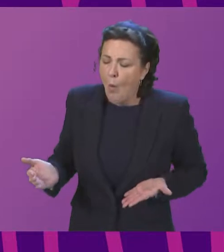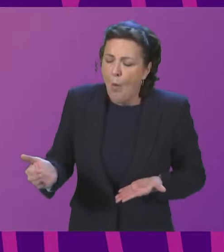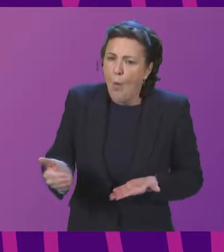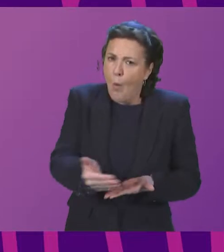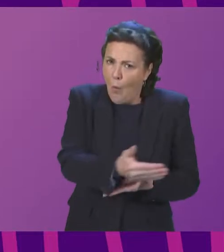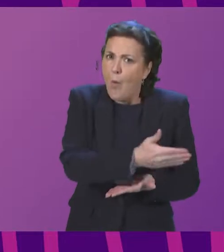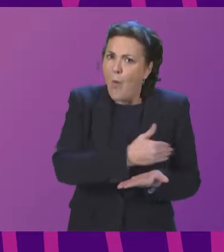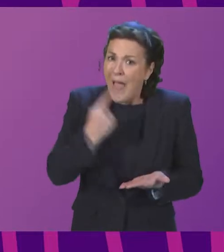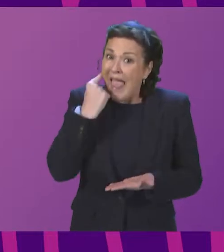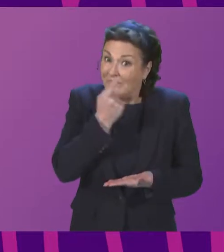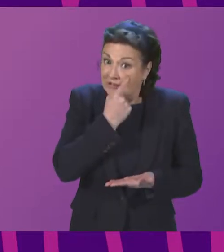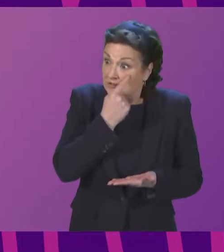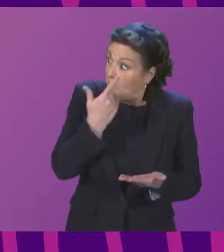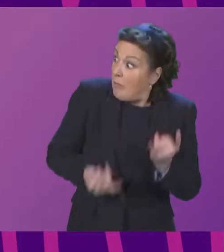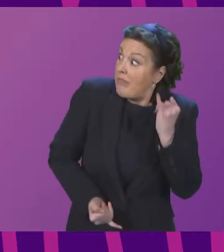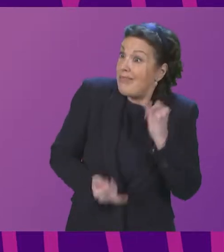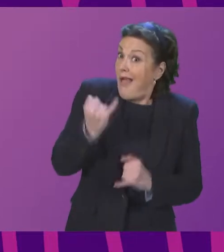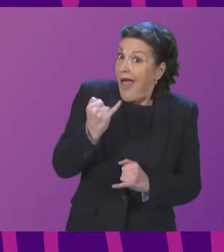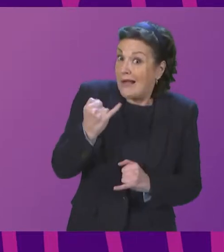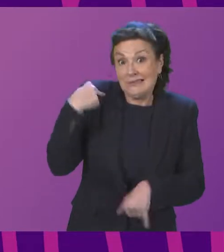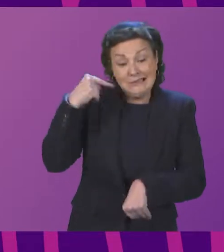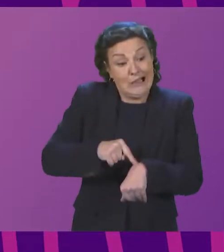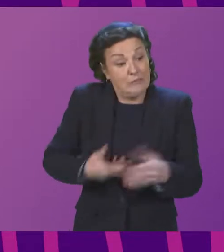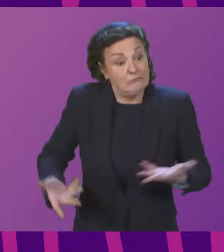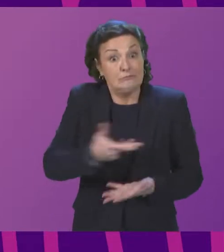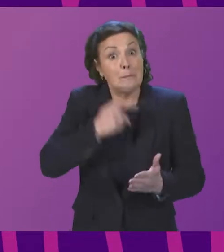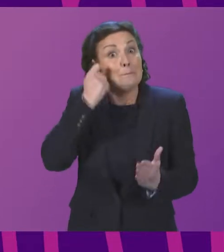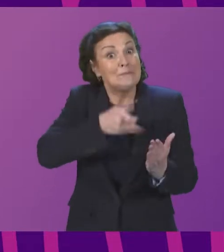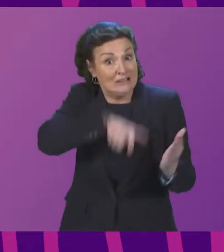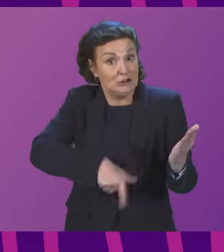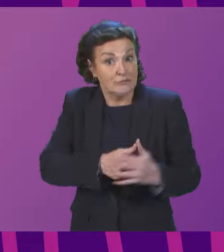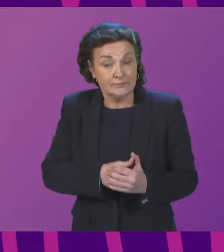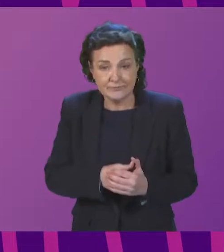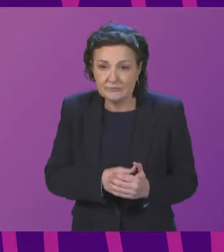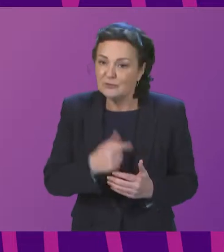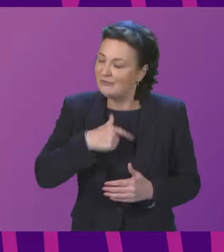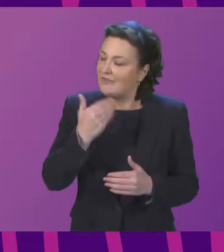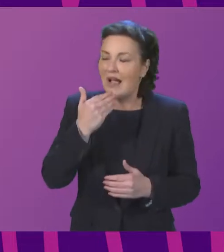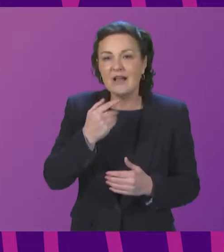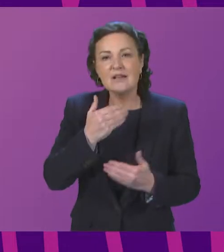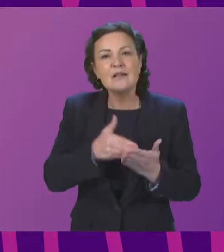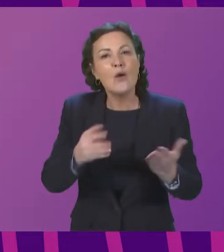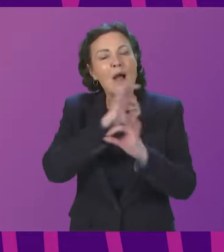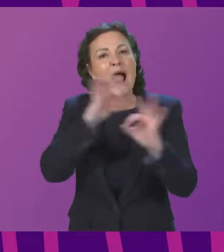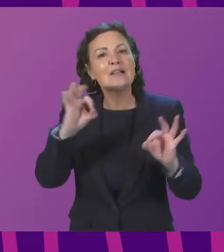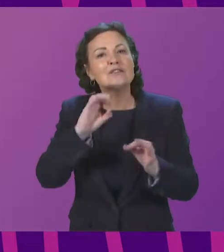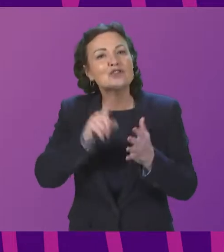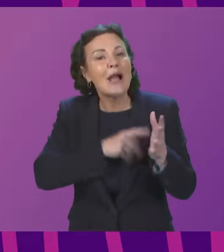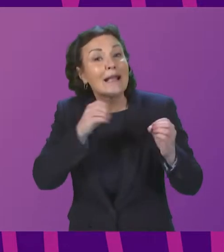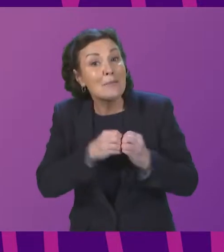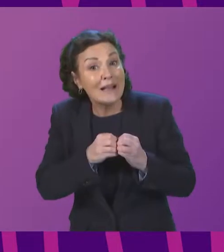since we last considered the petition and I'm going to invite both Jackie Bailey and Carol Mockin to contribute ahead of committee